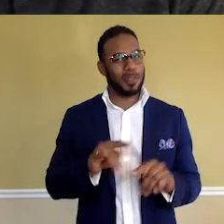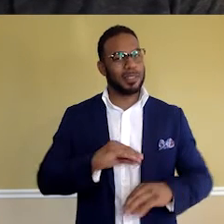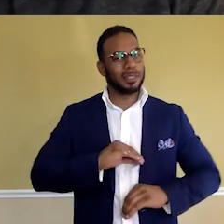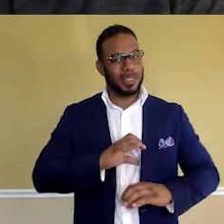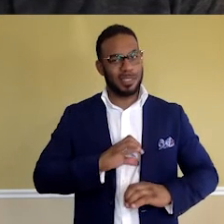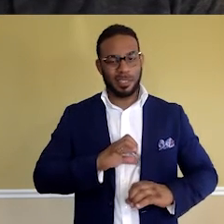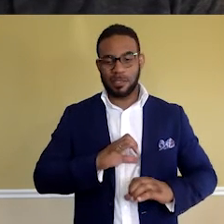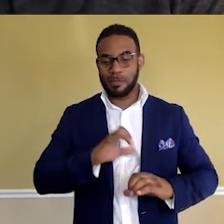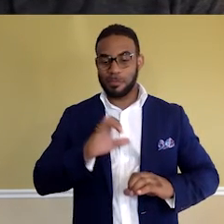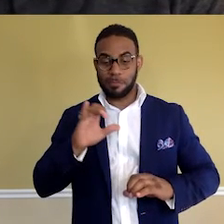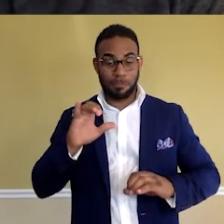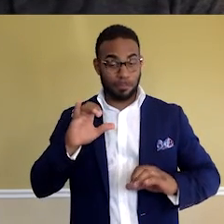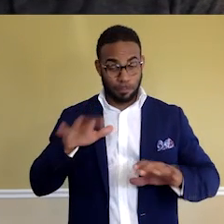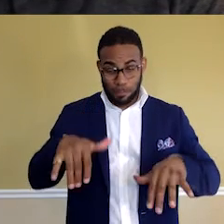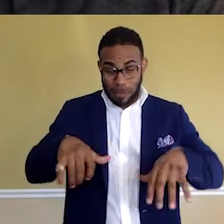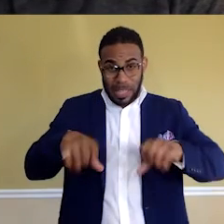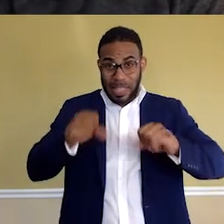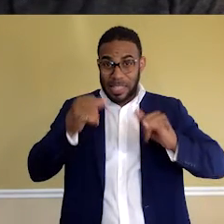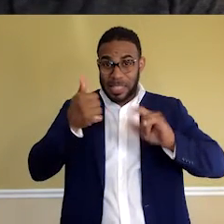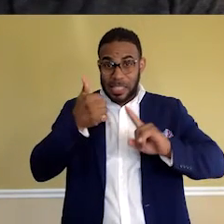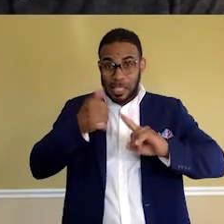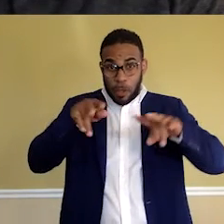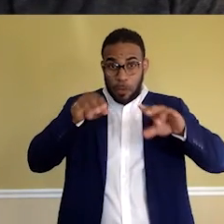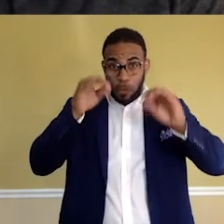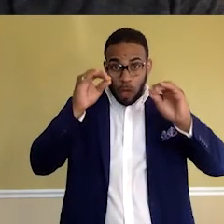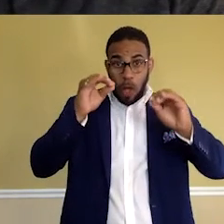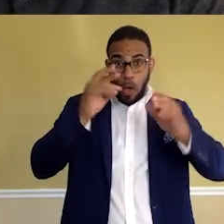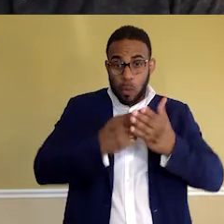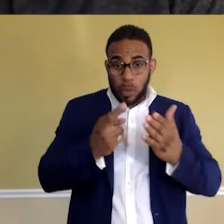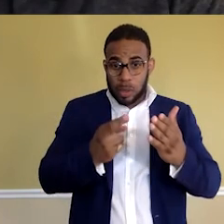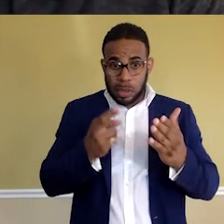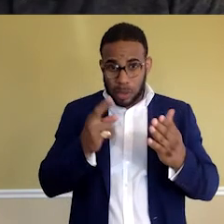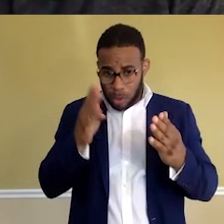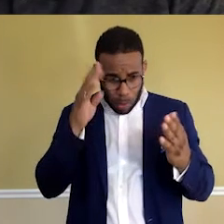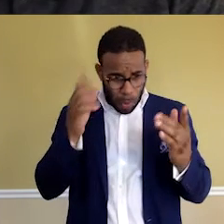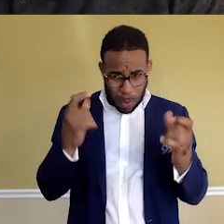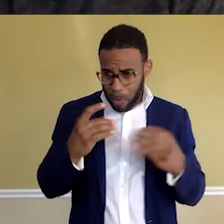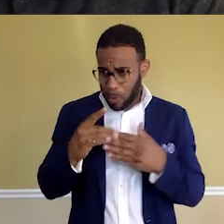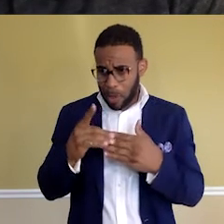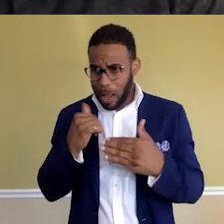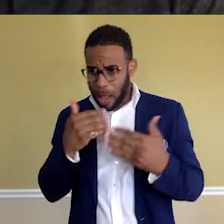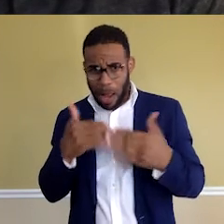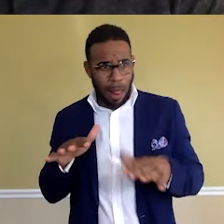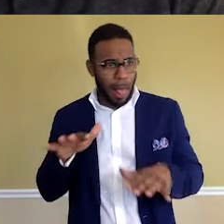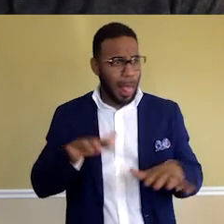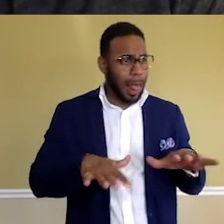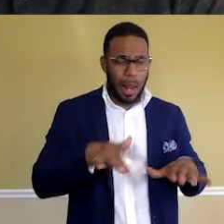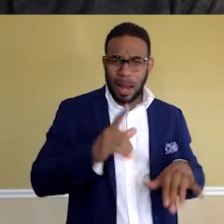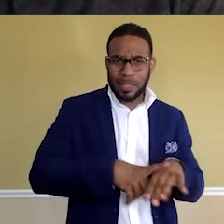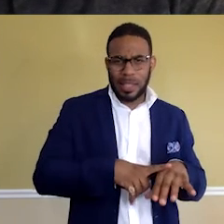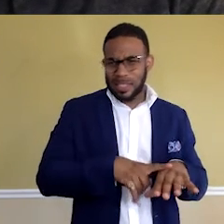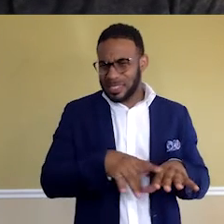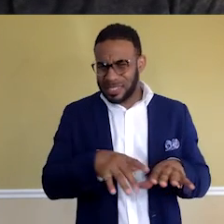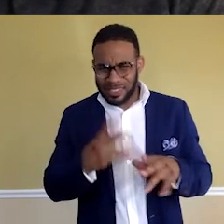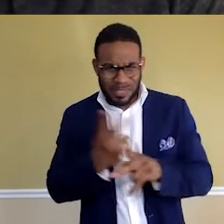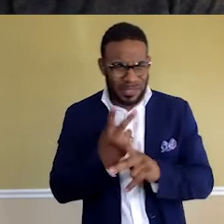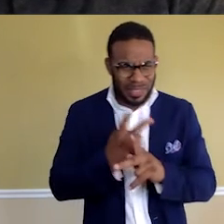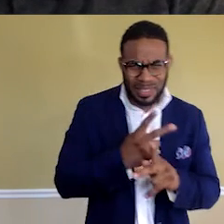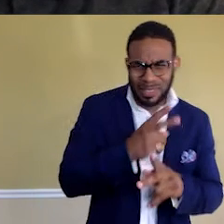a bunch of self-taught resources. Didn't really know what my direction was. And so I kind of lost a lot of time there, just kind of wandering from one thing to the